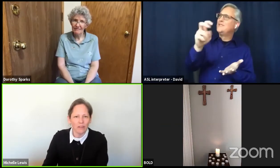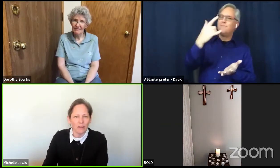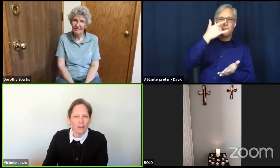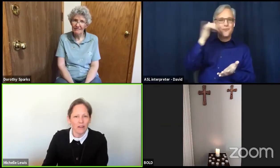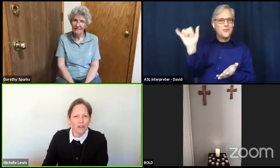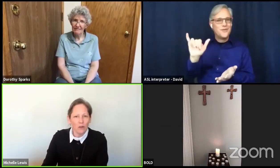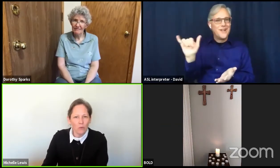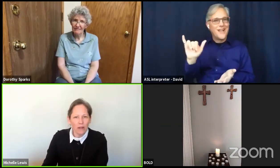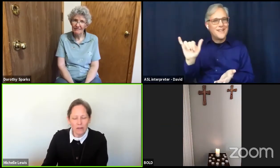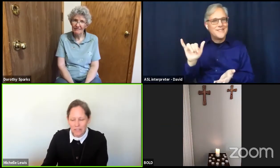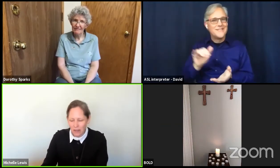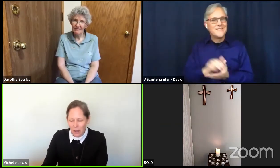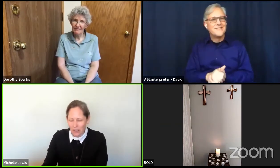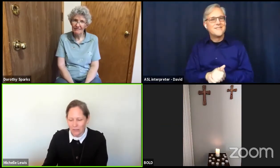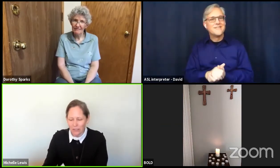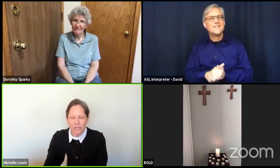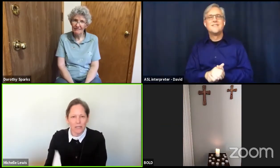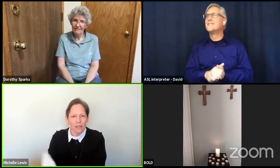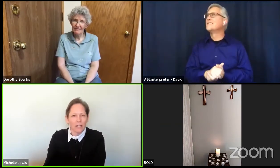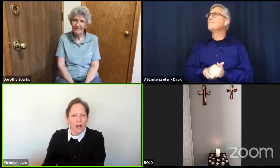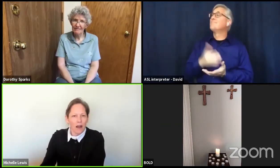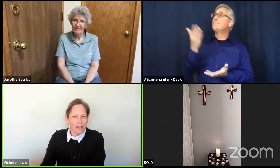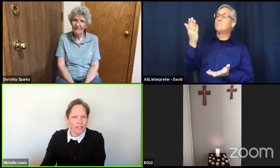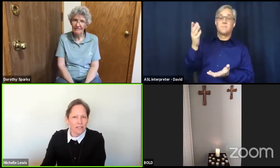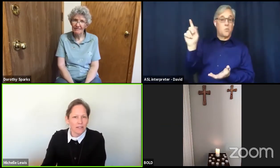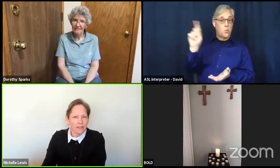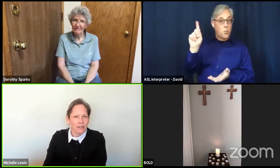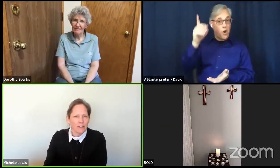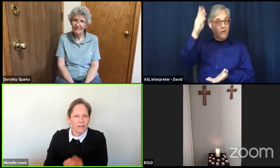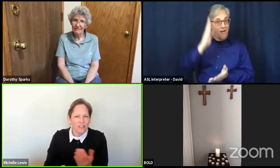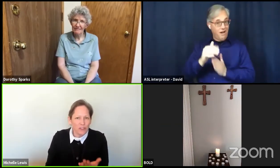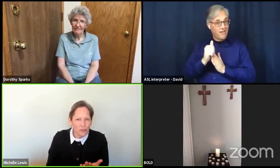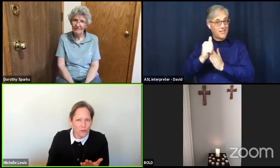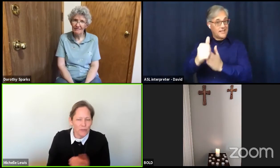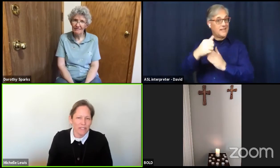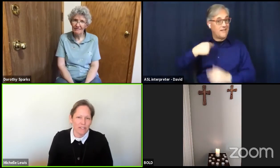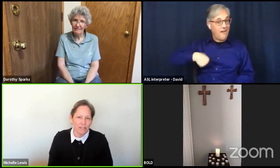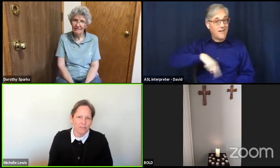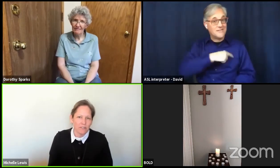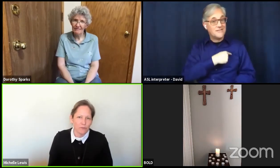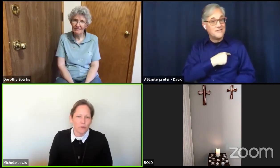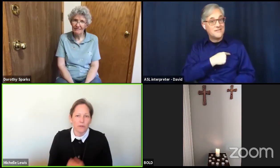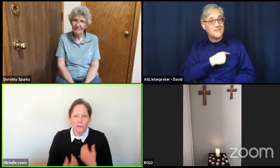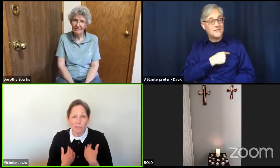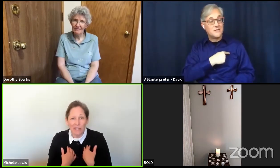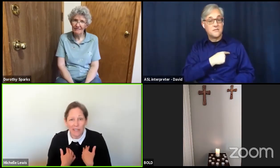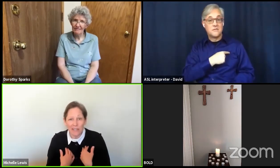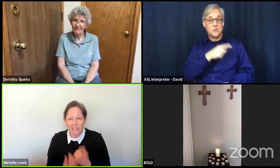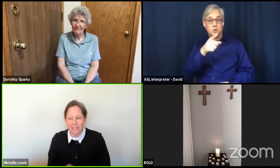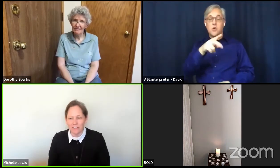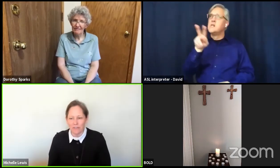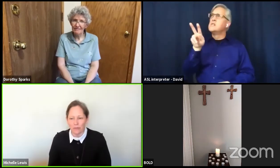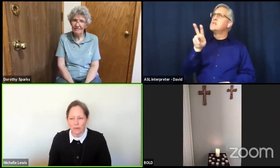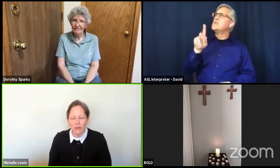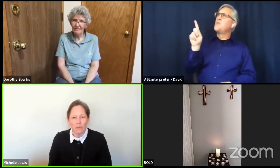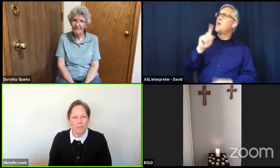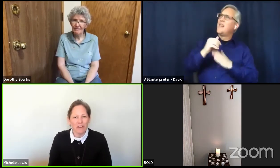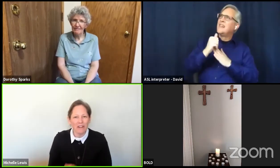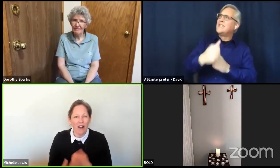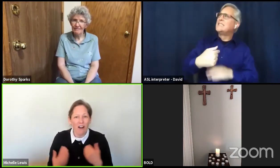Where is God leading us? You as an individual, me as an individual, but us